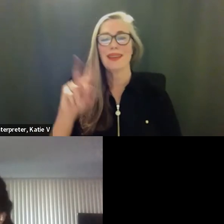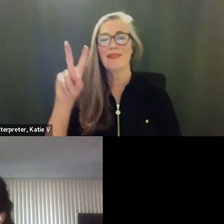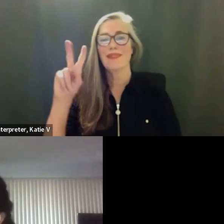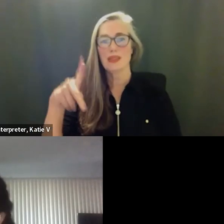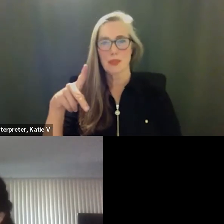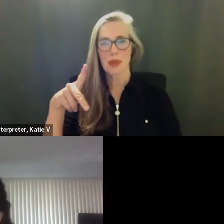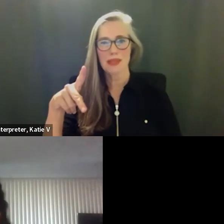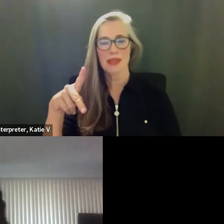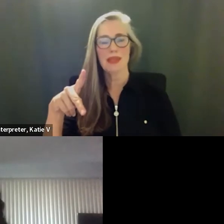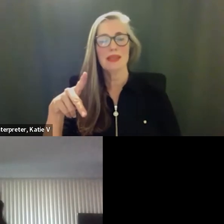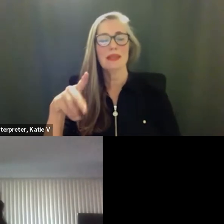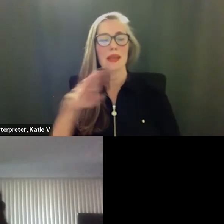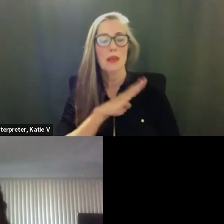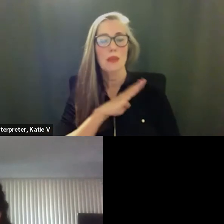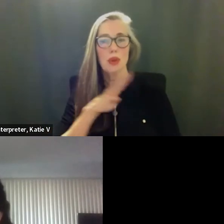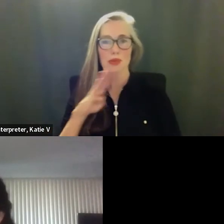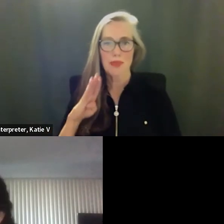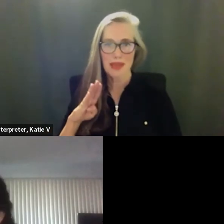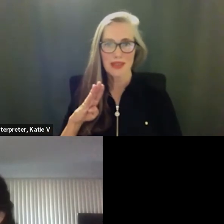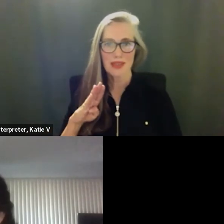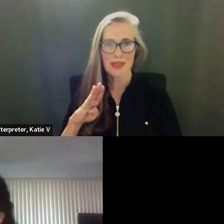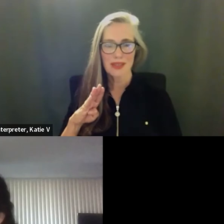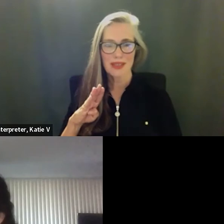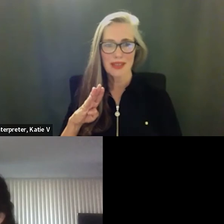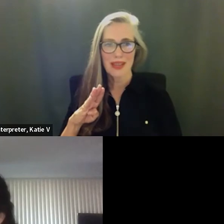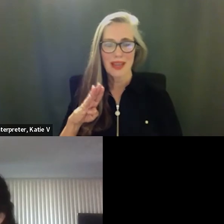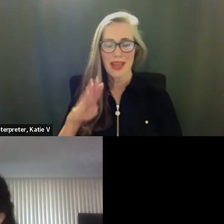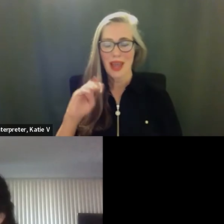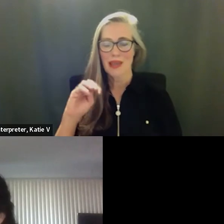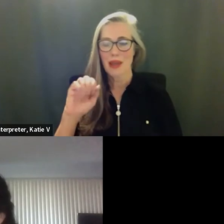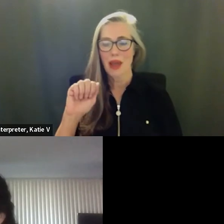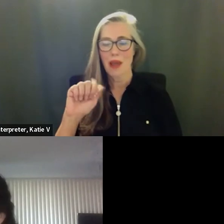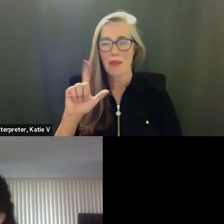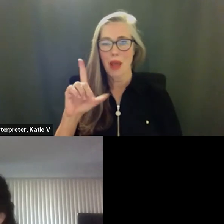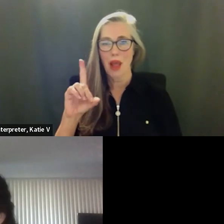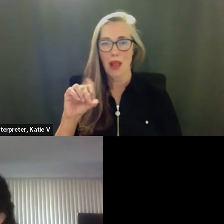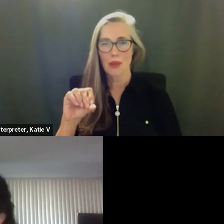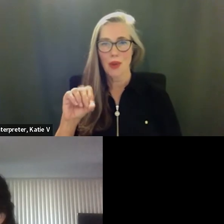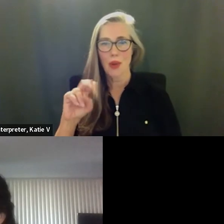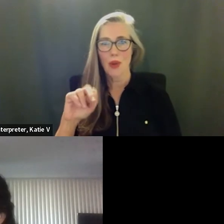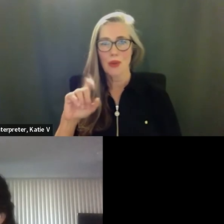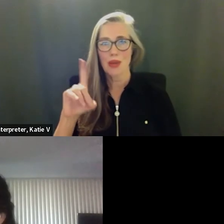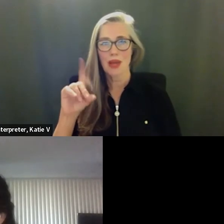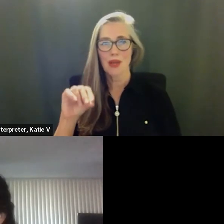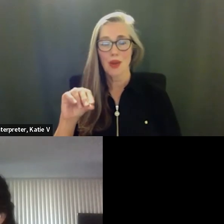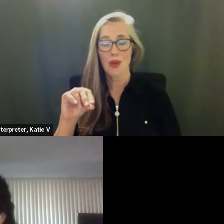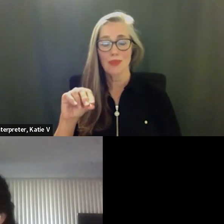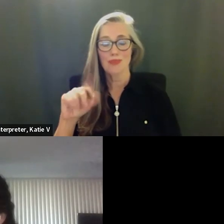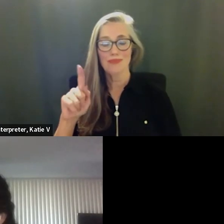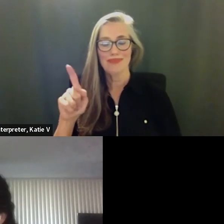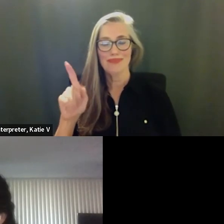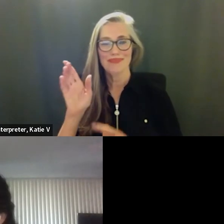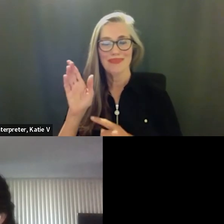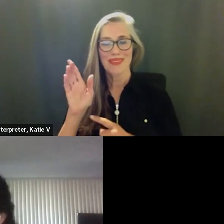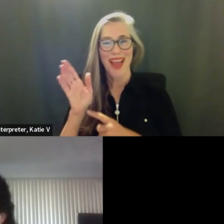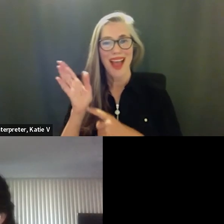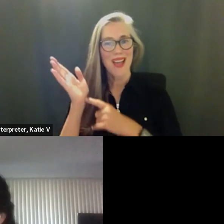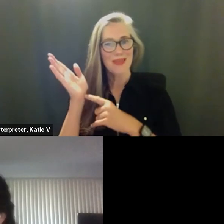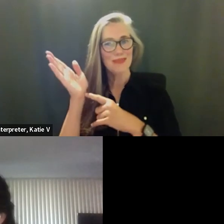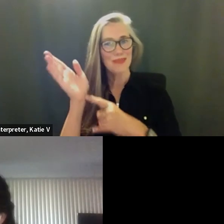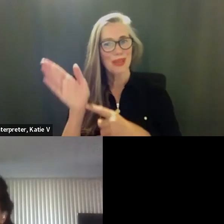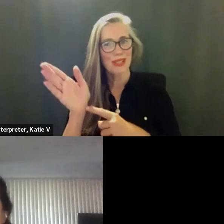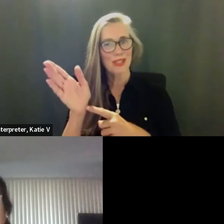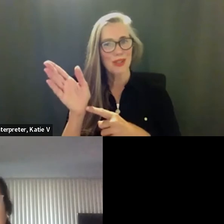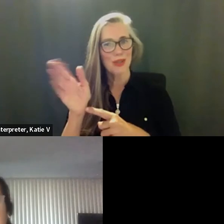board members and superintendent maldonado so i bring to you tonight actually the you'll be making the decision